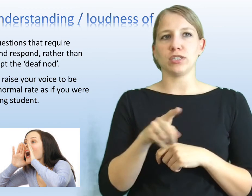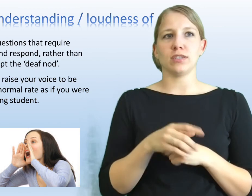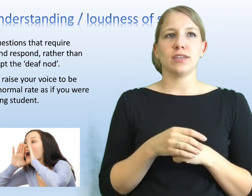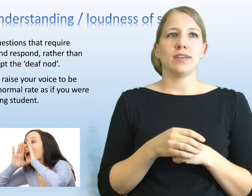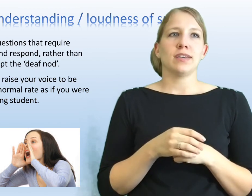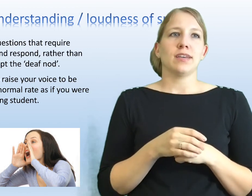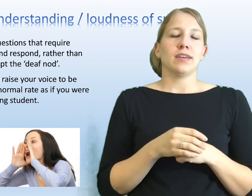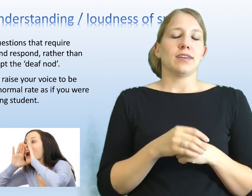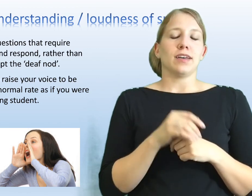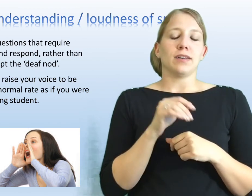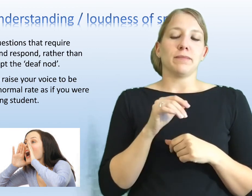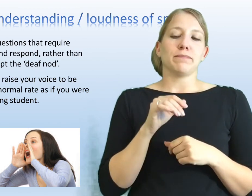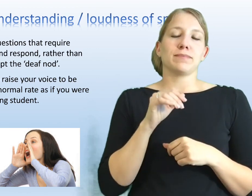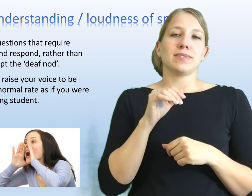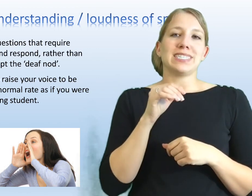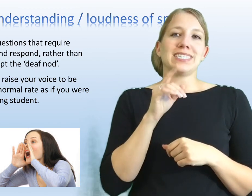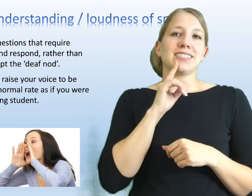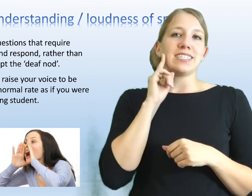of question.